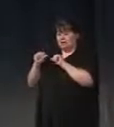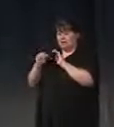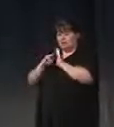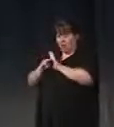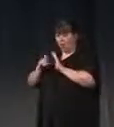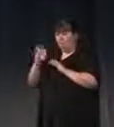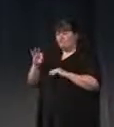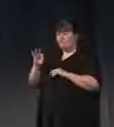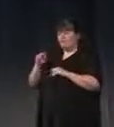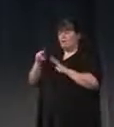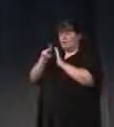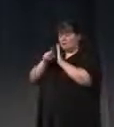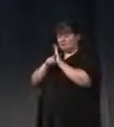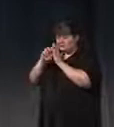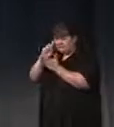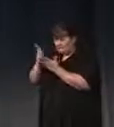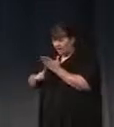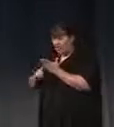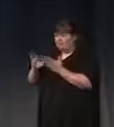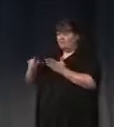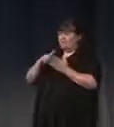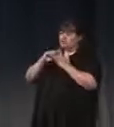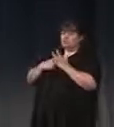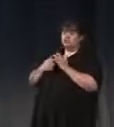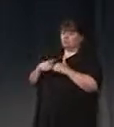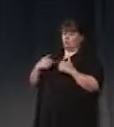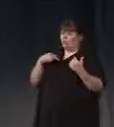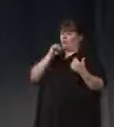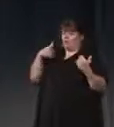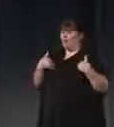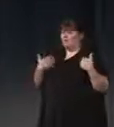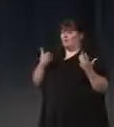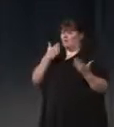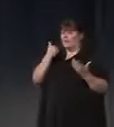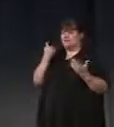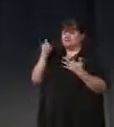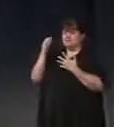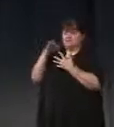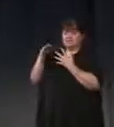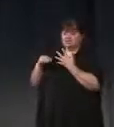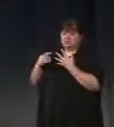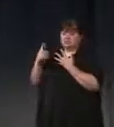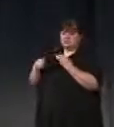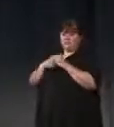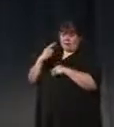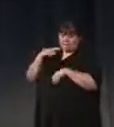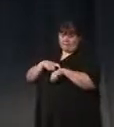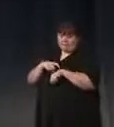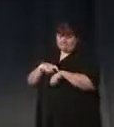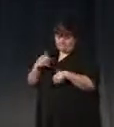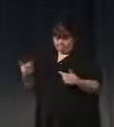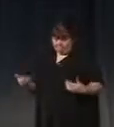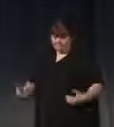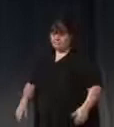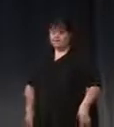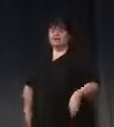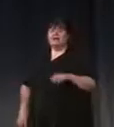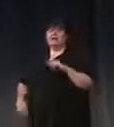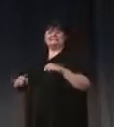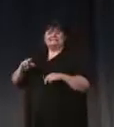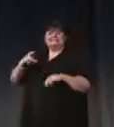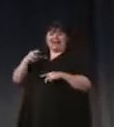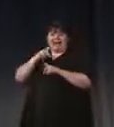that starts with the premise that we're not equipped to make the best decisions about time. Another answer